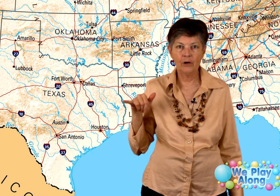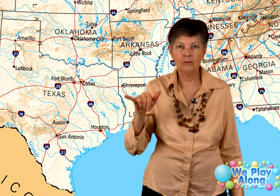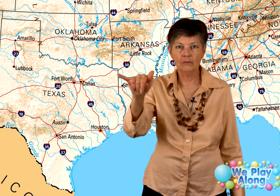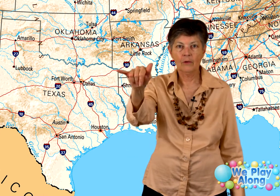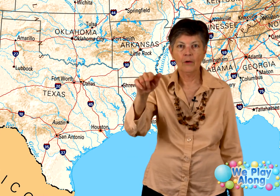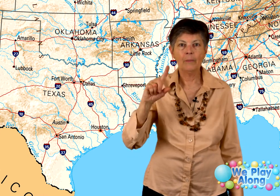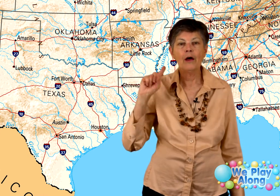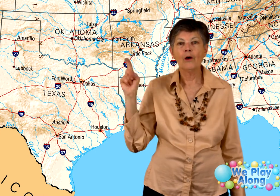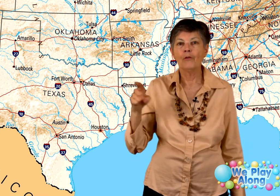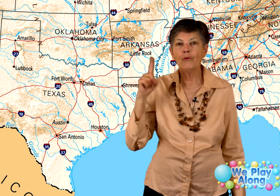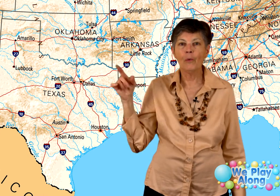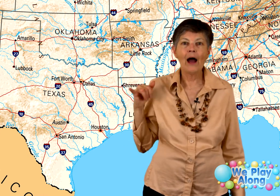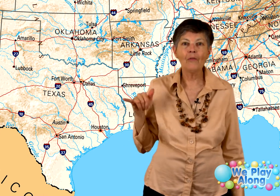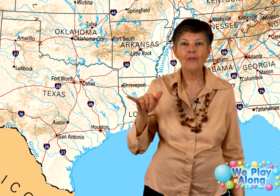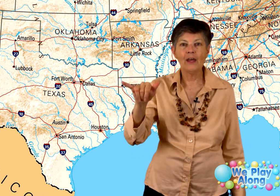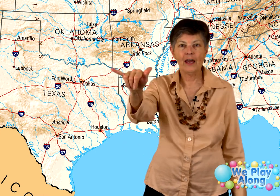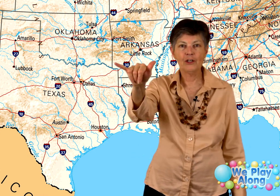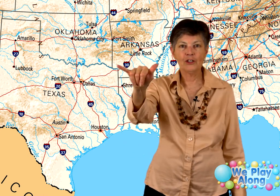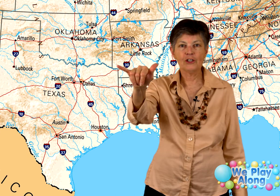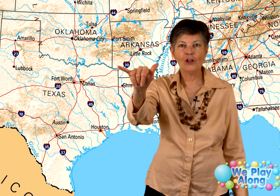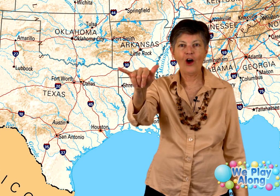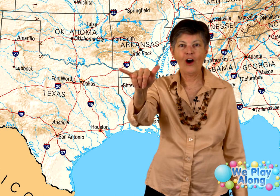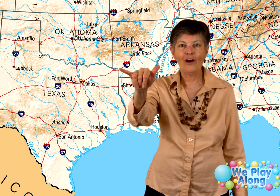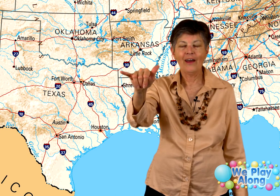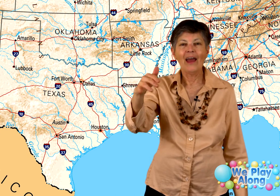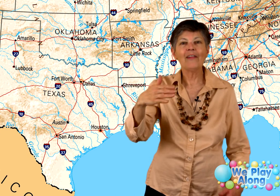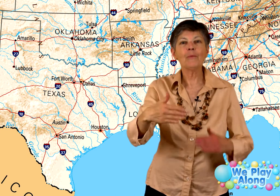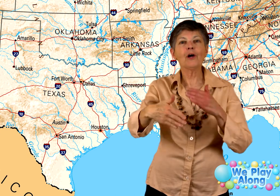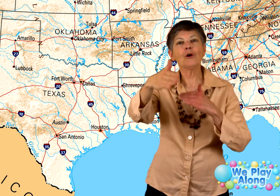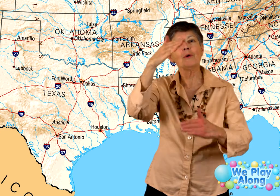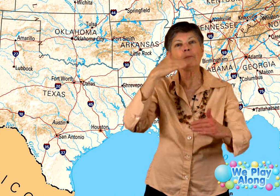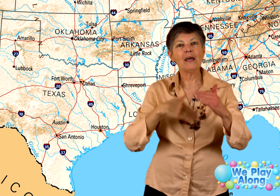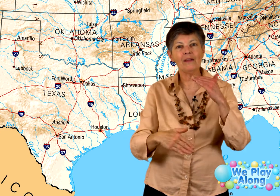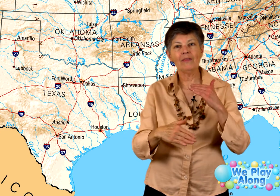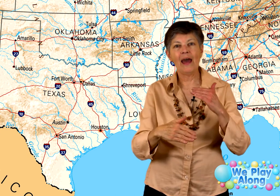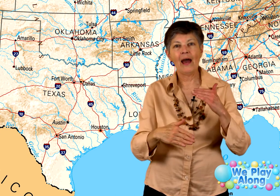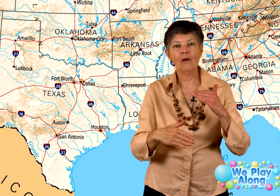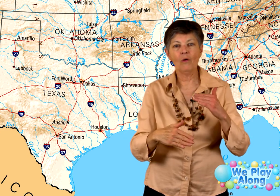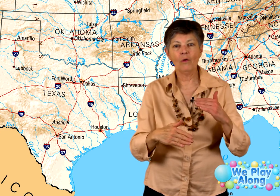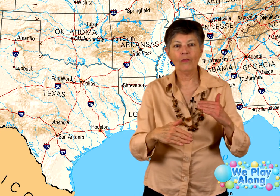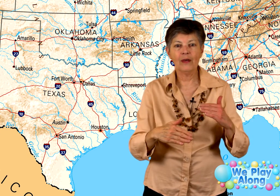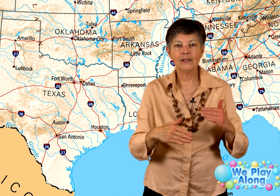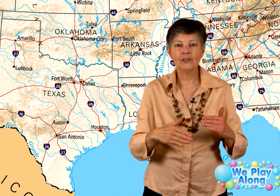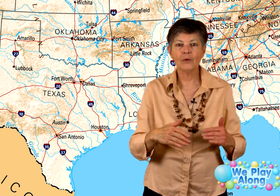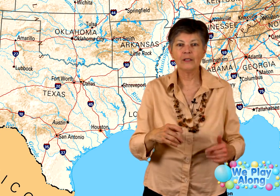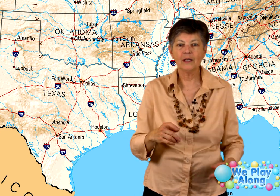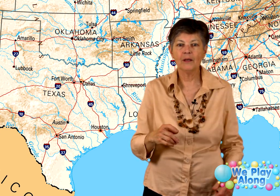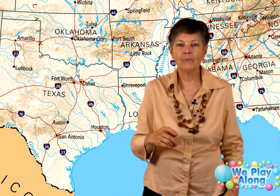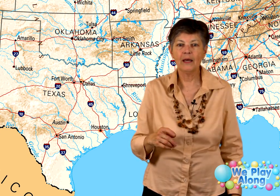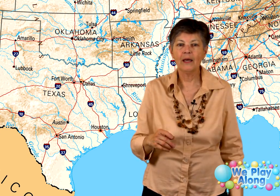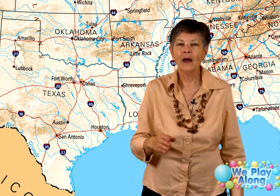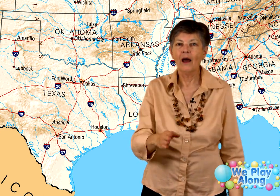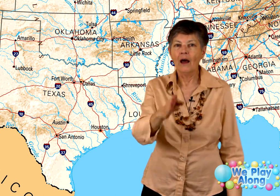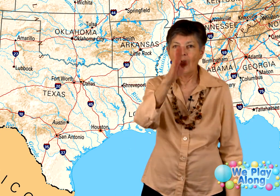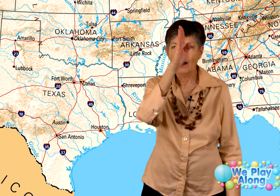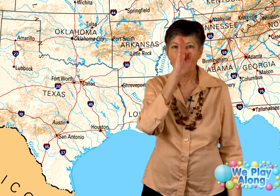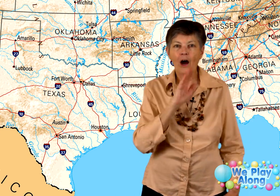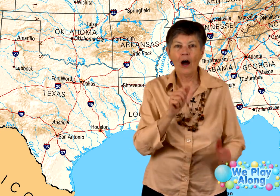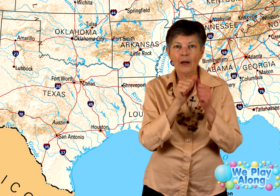But throughout the ages long. And then we're going to repeat that whole thing. So it's going to be. God